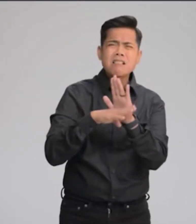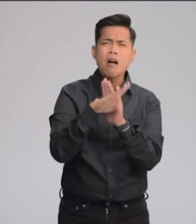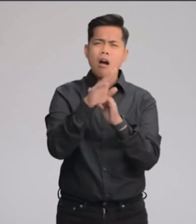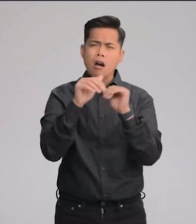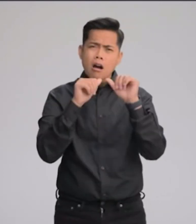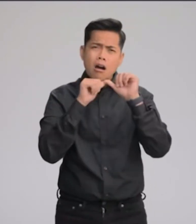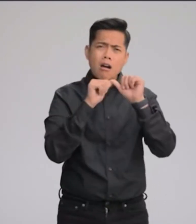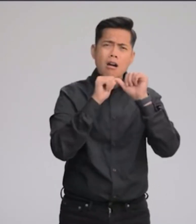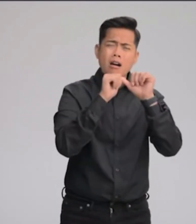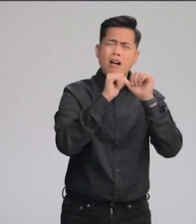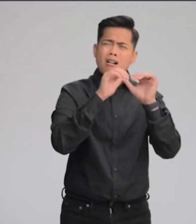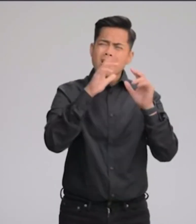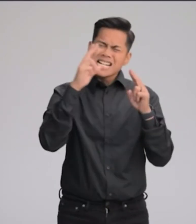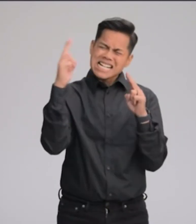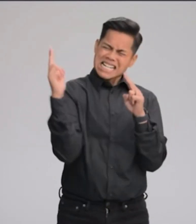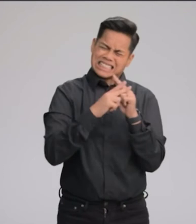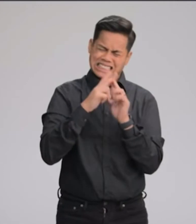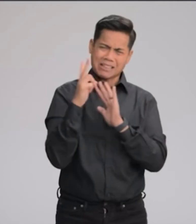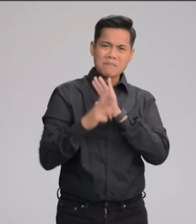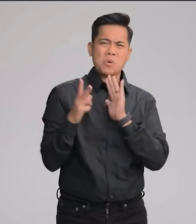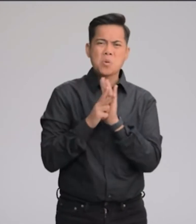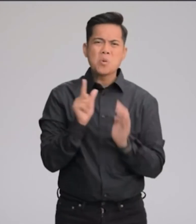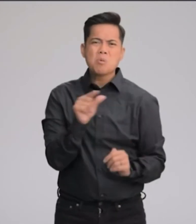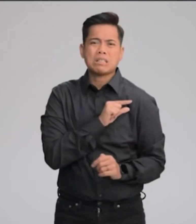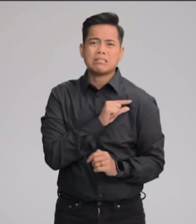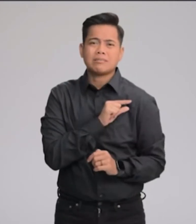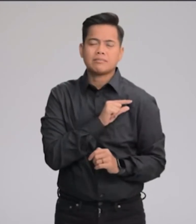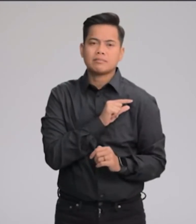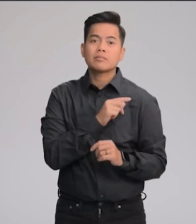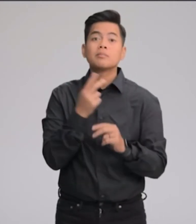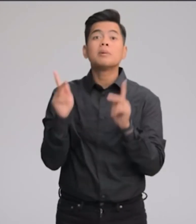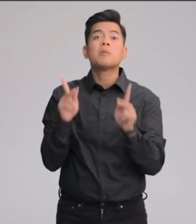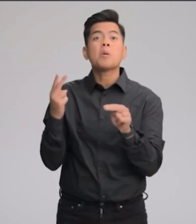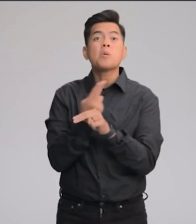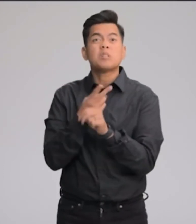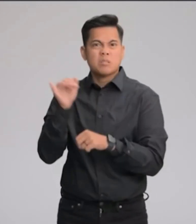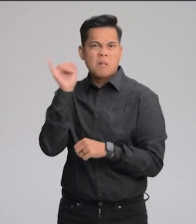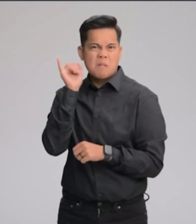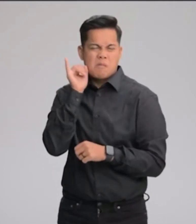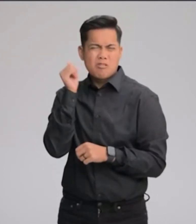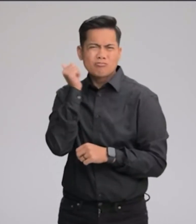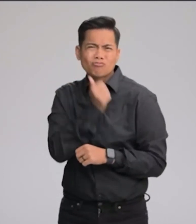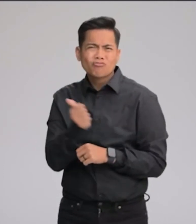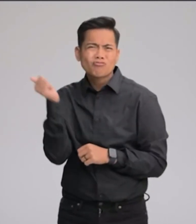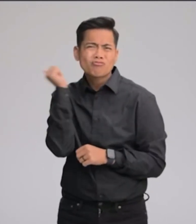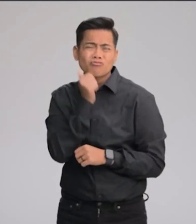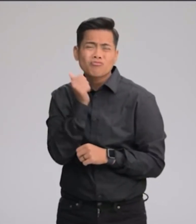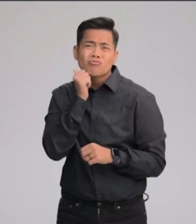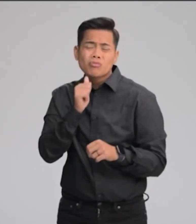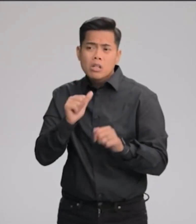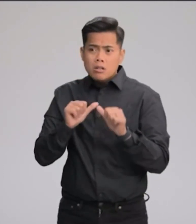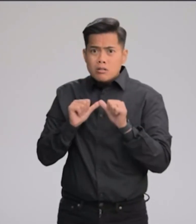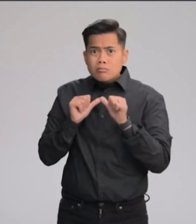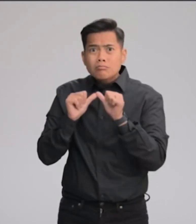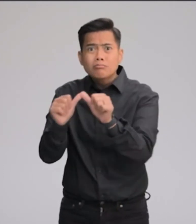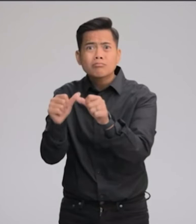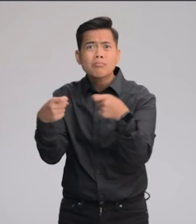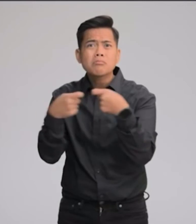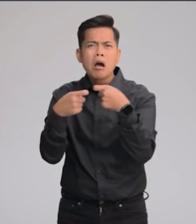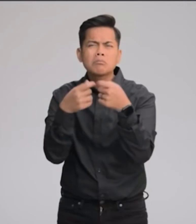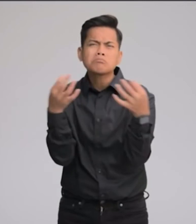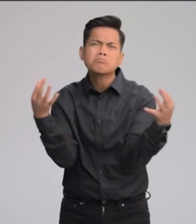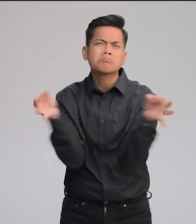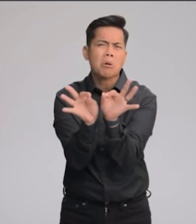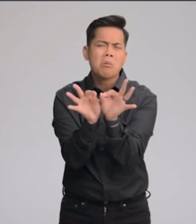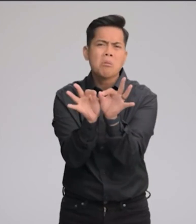industry-leading video quality. People count on iPhone throughout the day, so long battery life is incredibly important to our